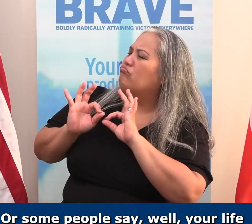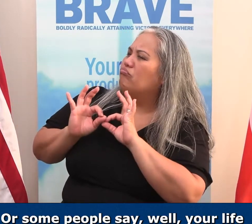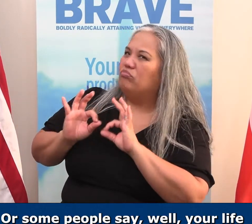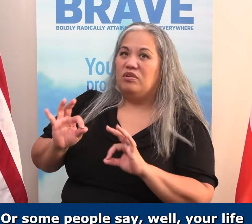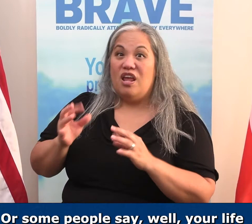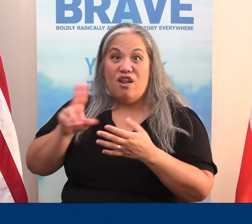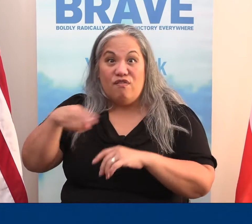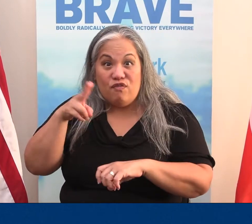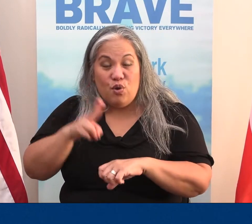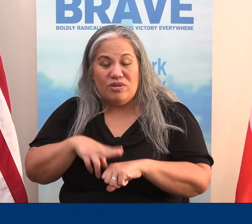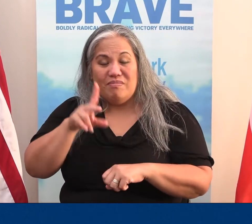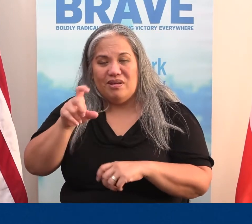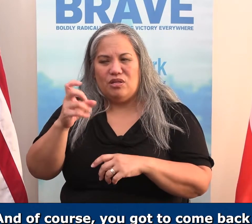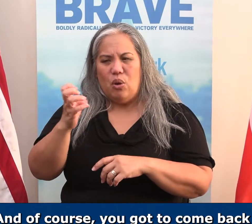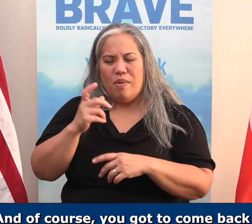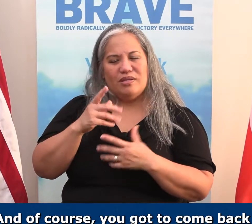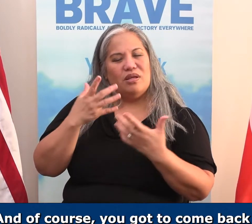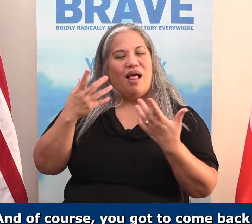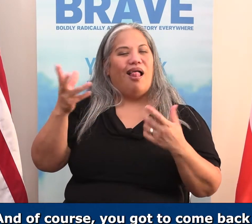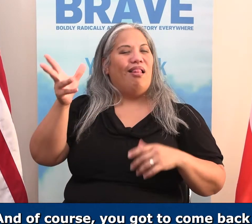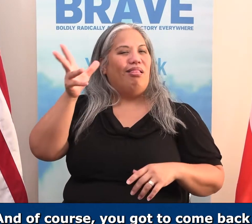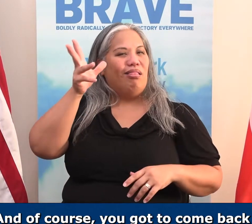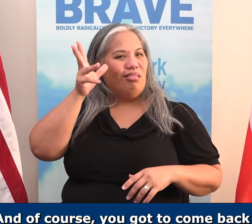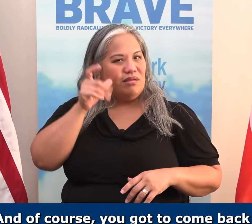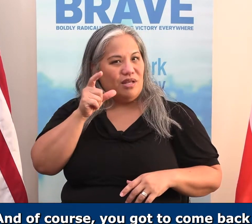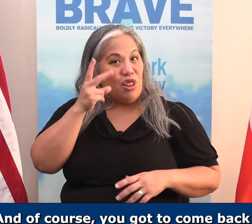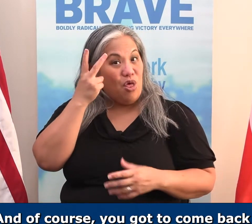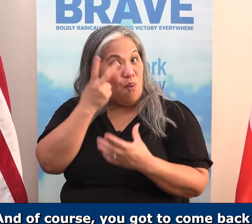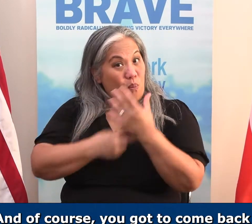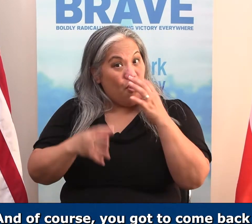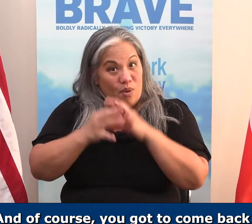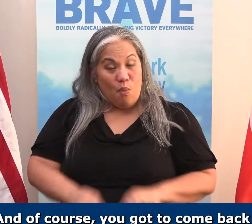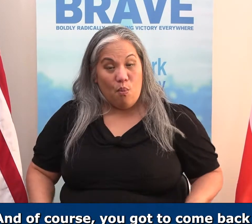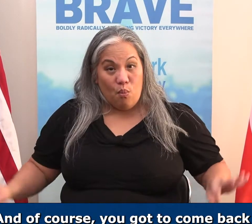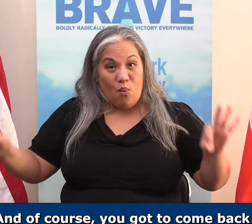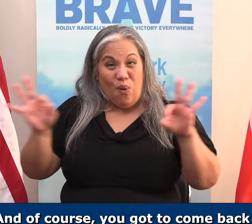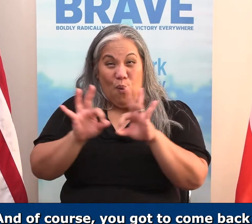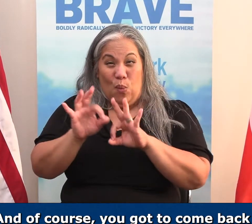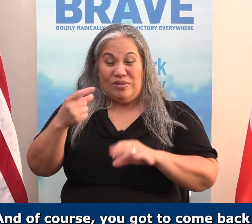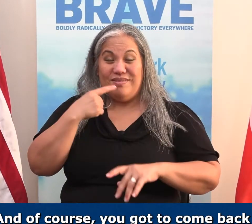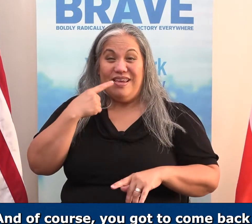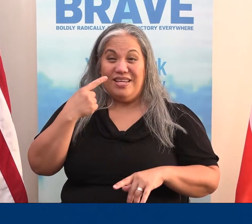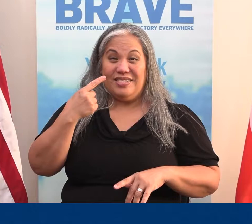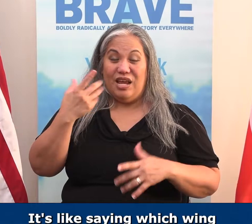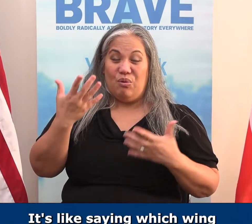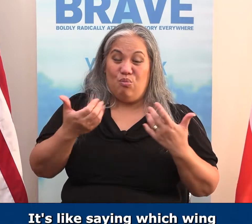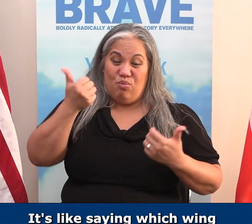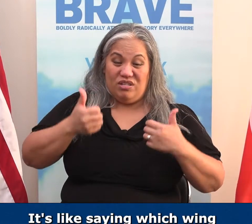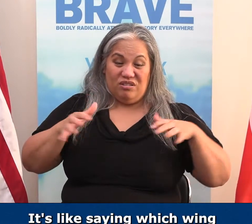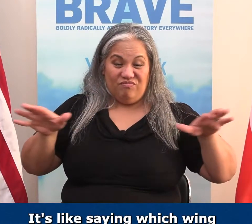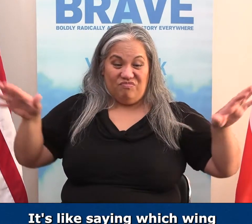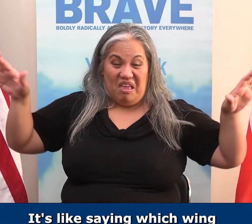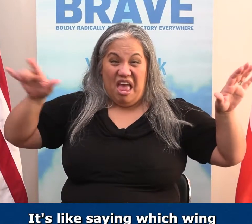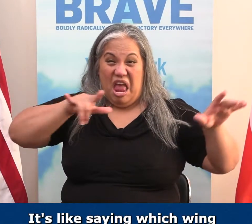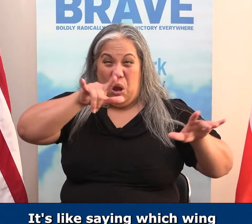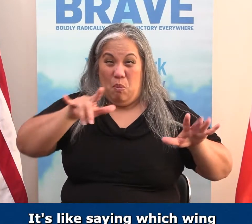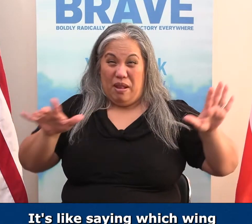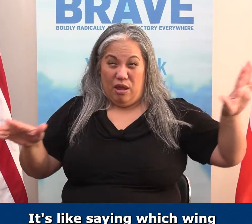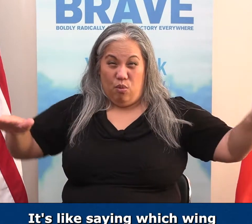counts. And, of course, you've got to come back to it and say, listen, they're both important. It's like saying, which wing of